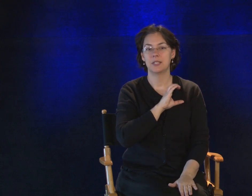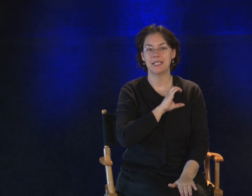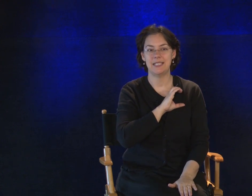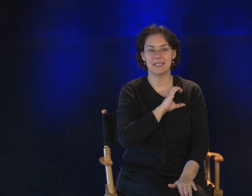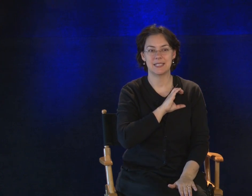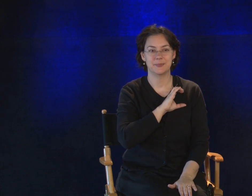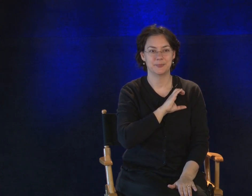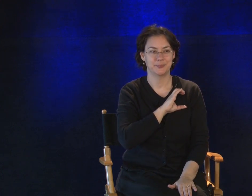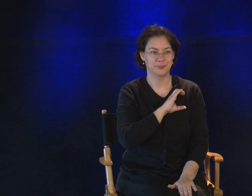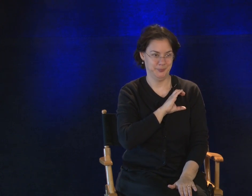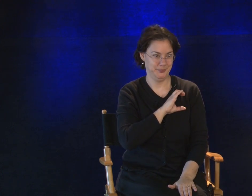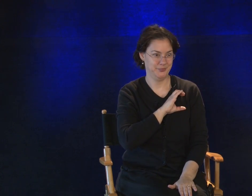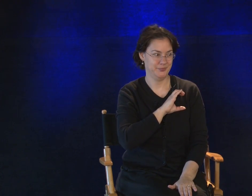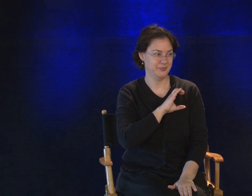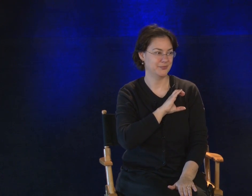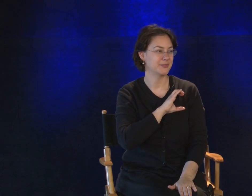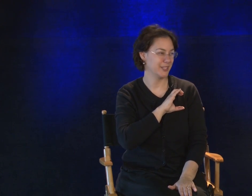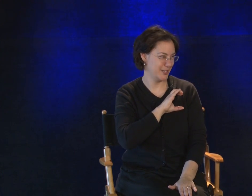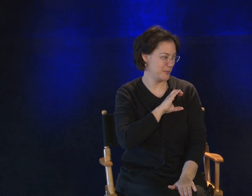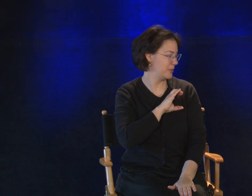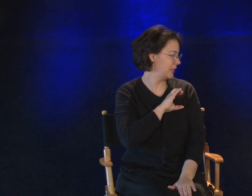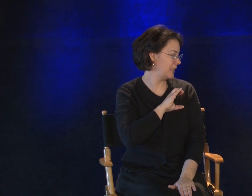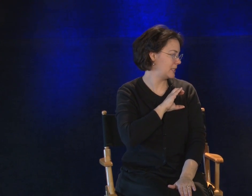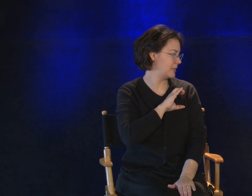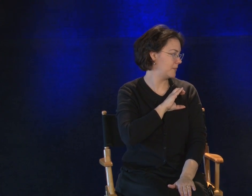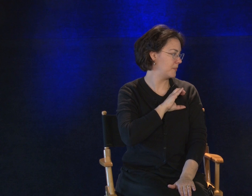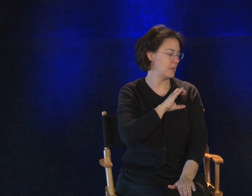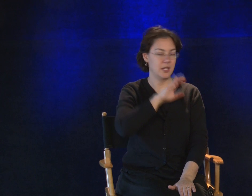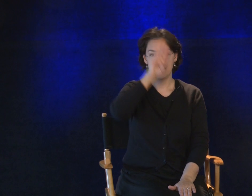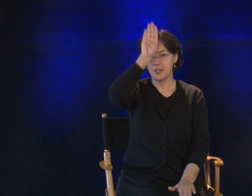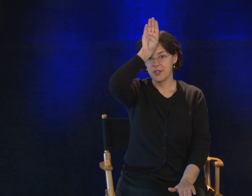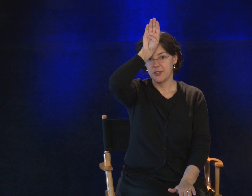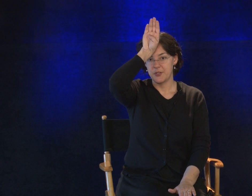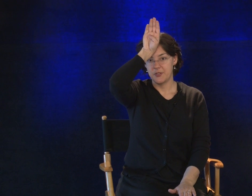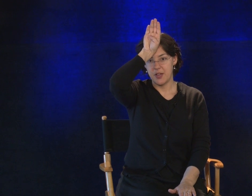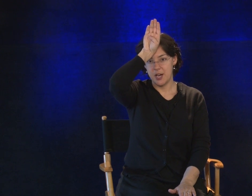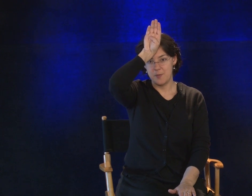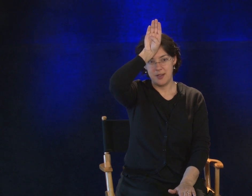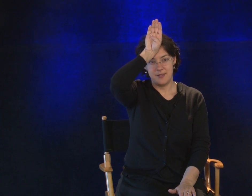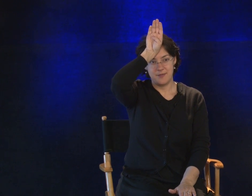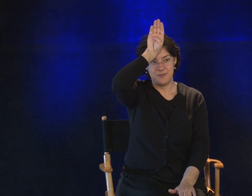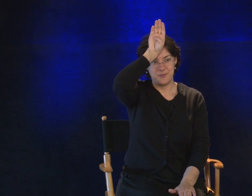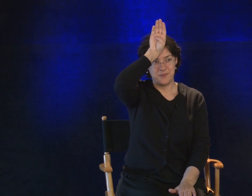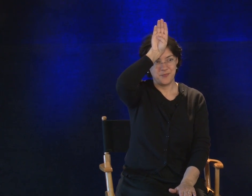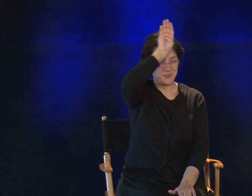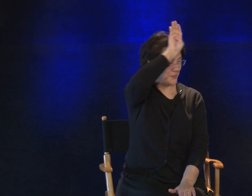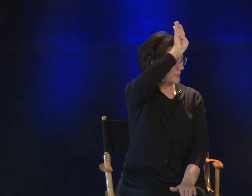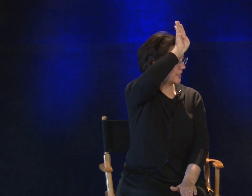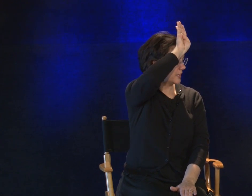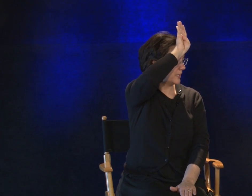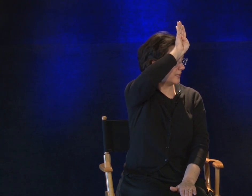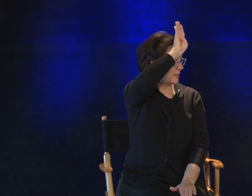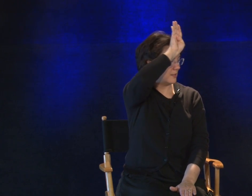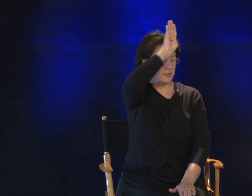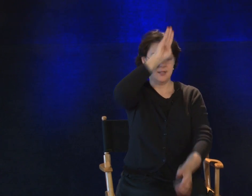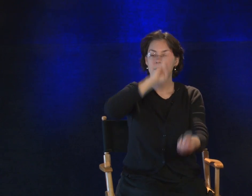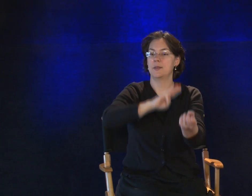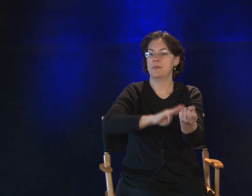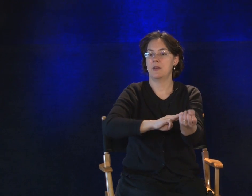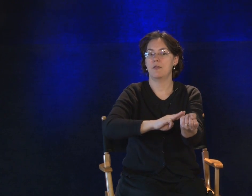Police. Good. Police. Fireman. Good. Medical.